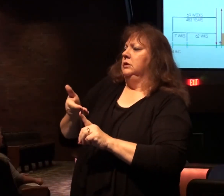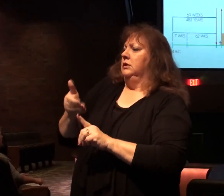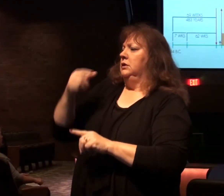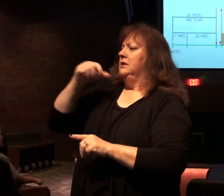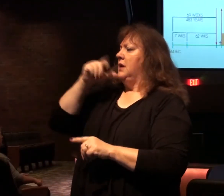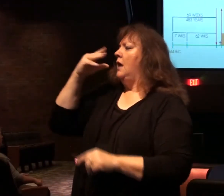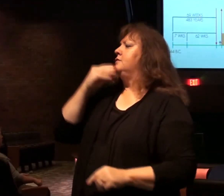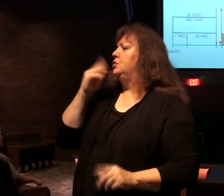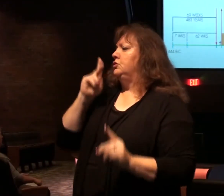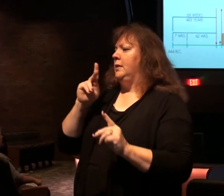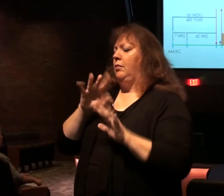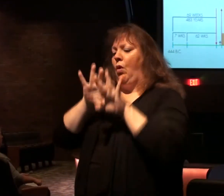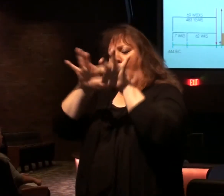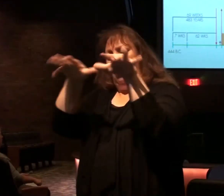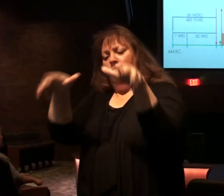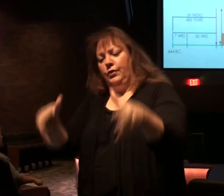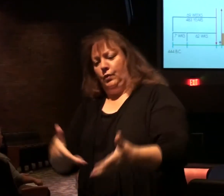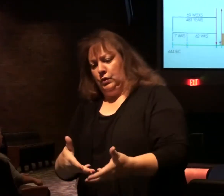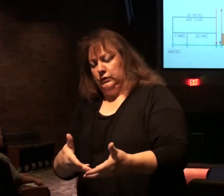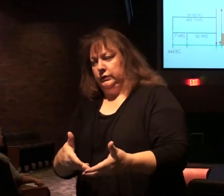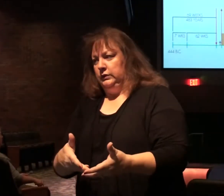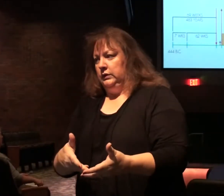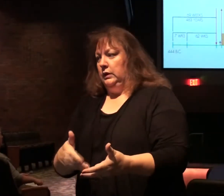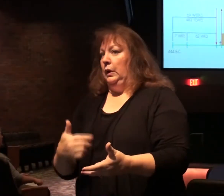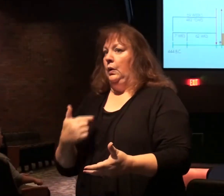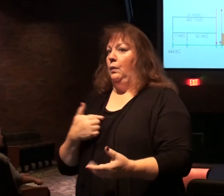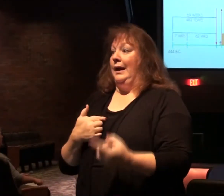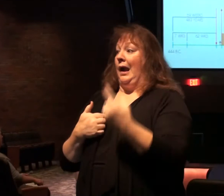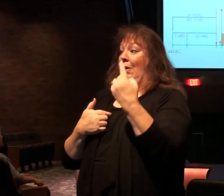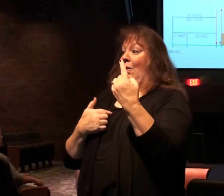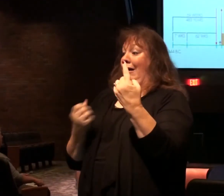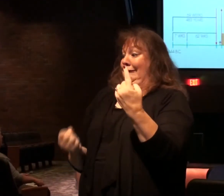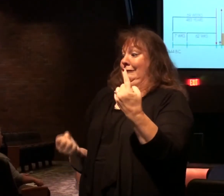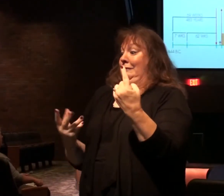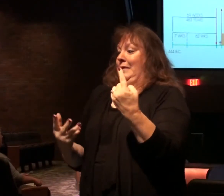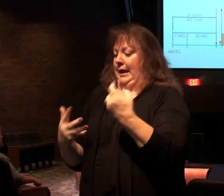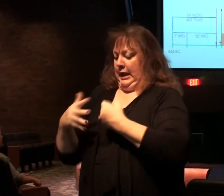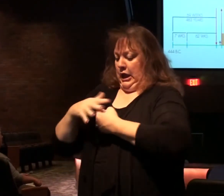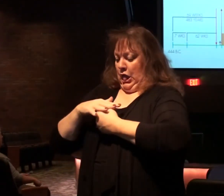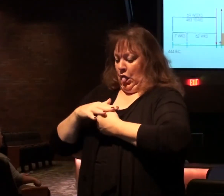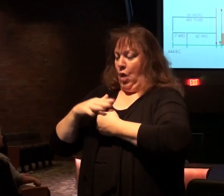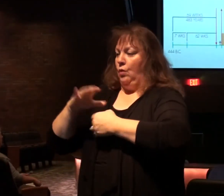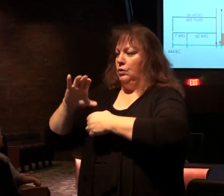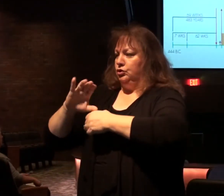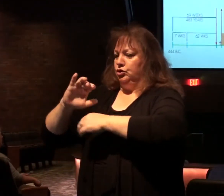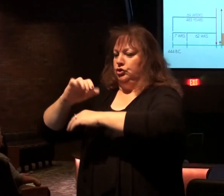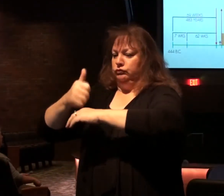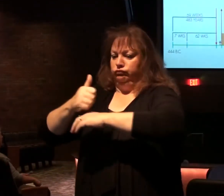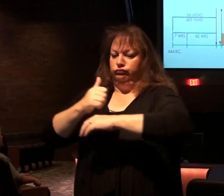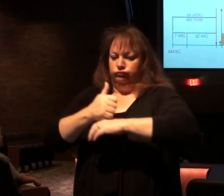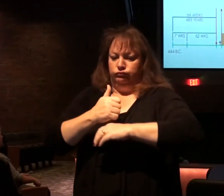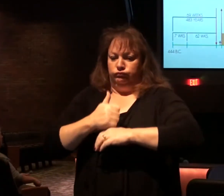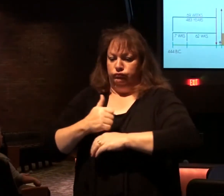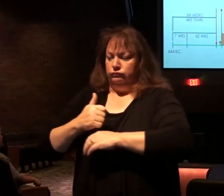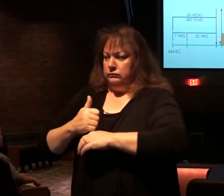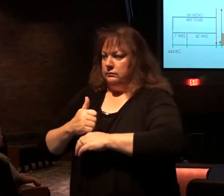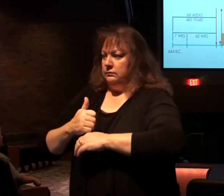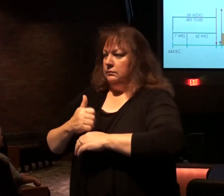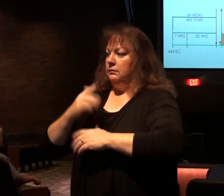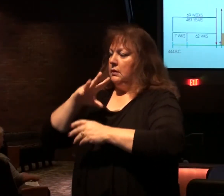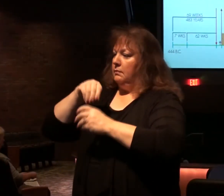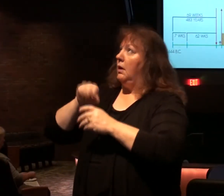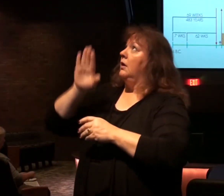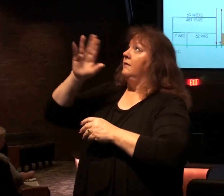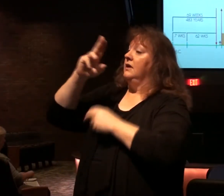Around the world. We are one of the local churches that God has established as part of His